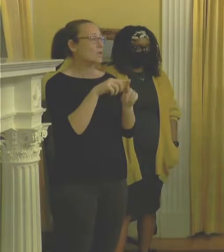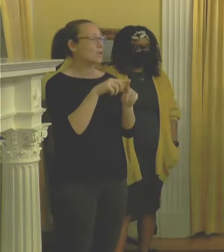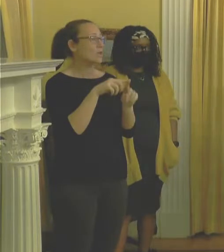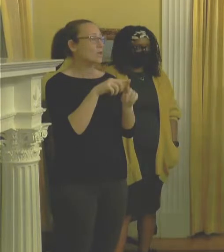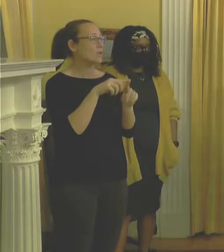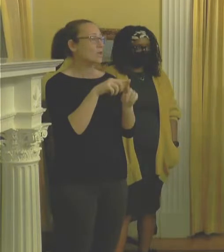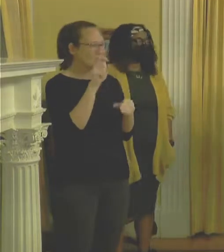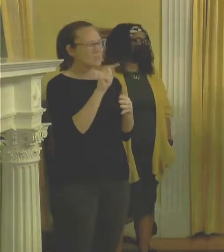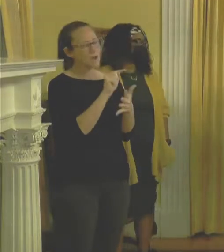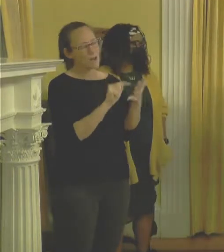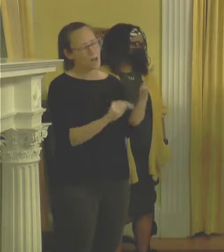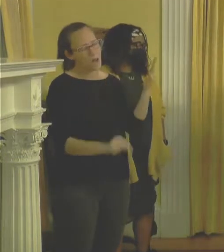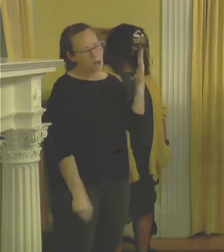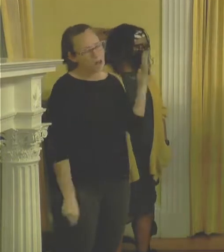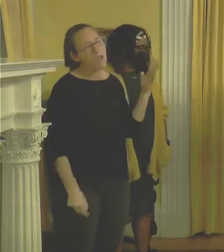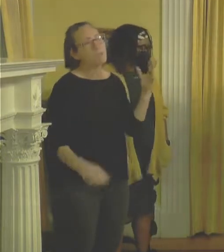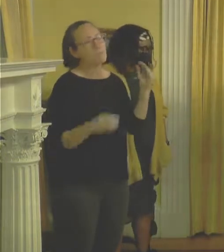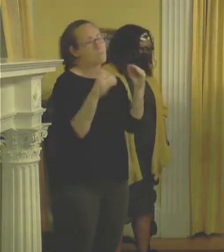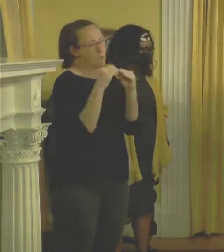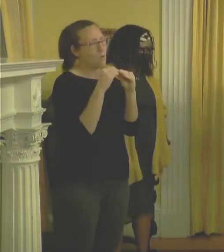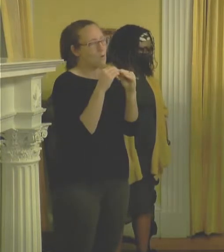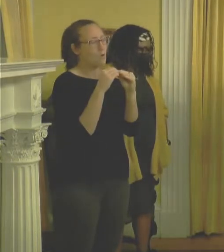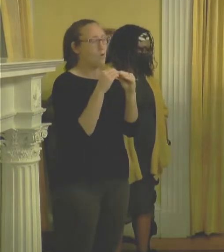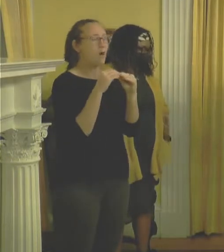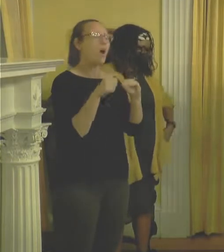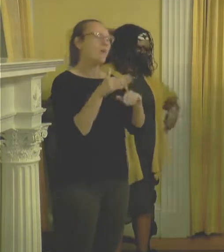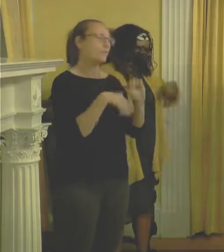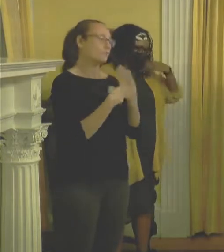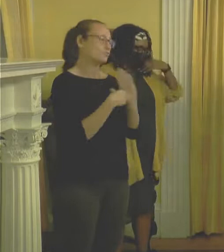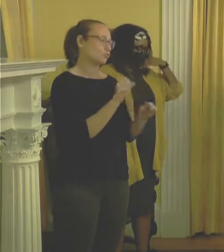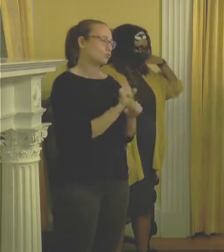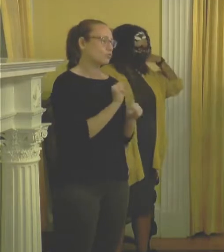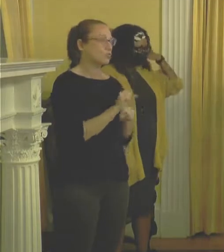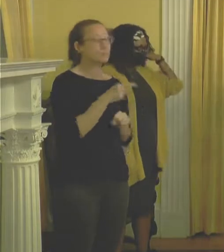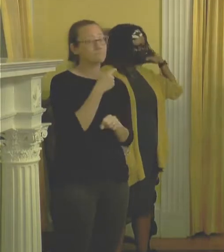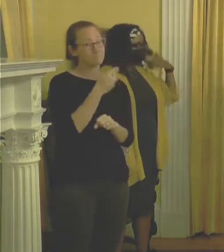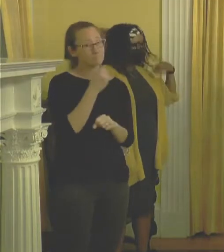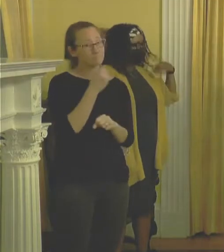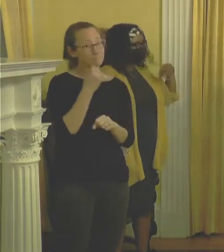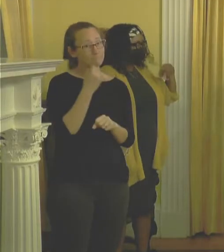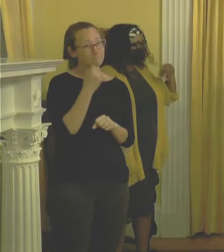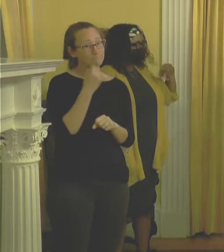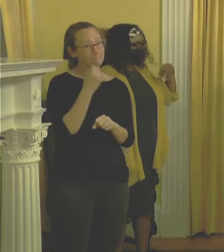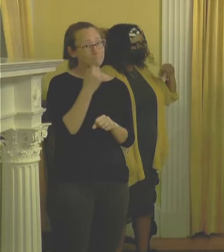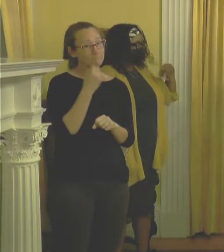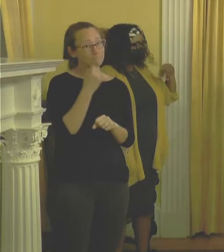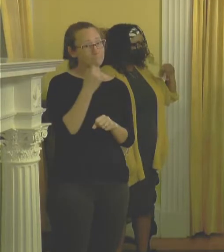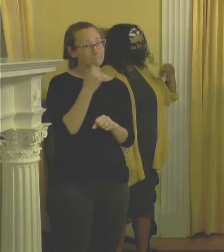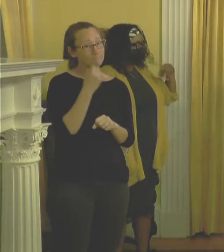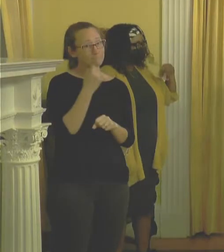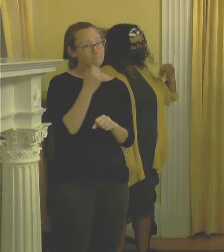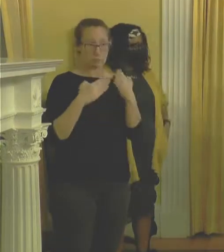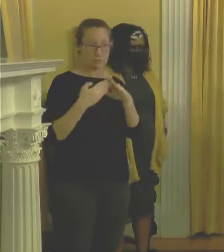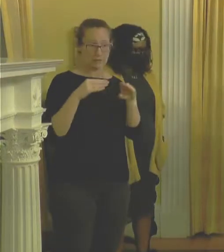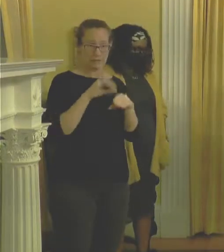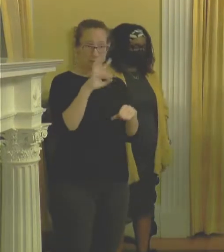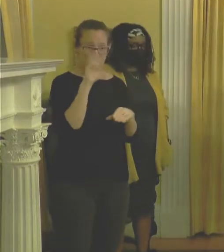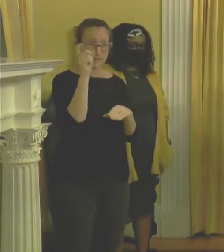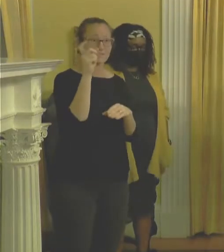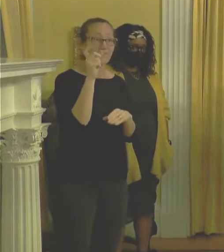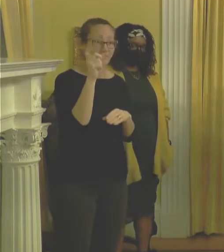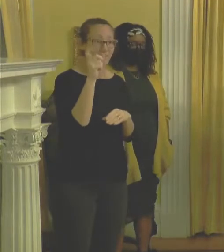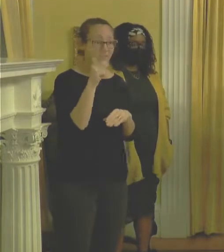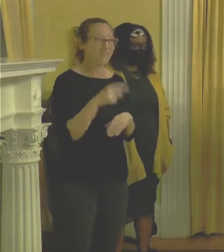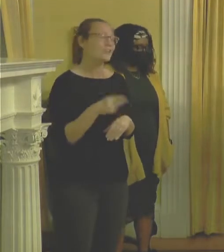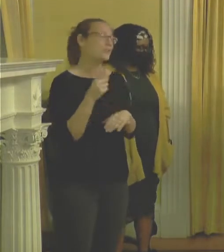venues. Beyond exhibiting her work, Erin is an incredibly active member of the arts community in Jacksonville. She